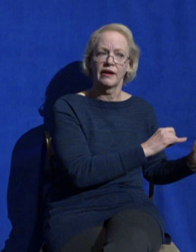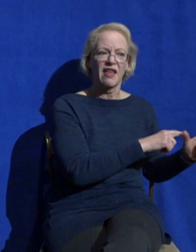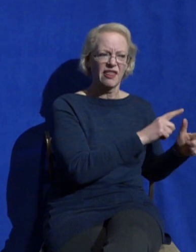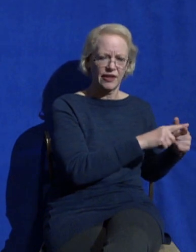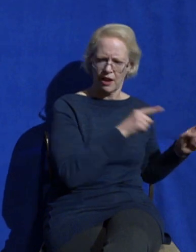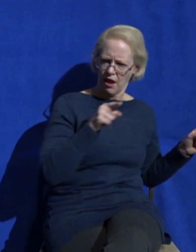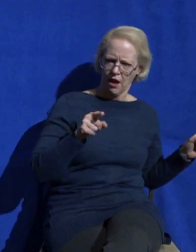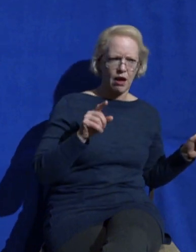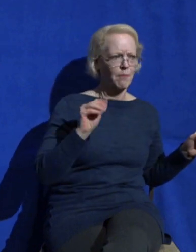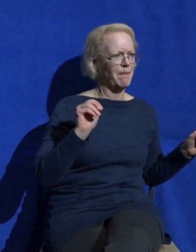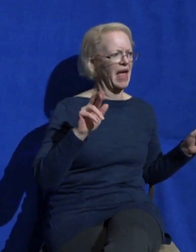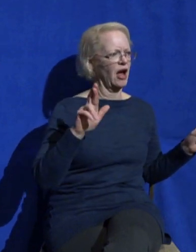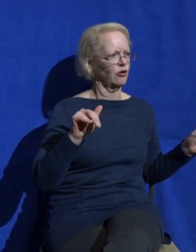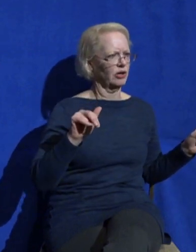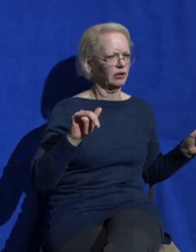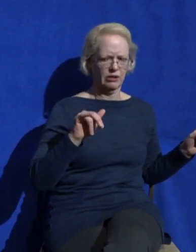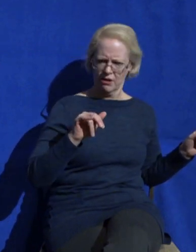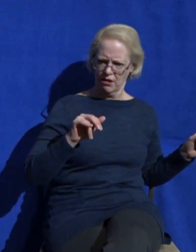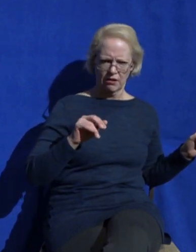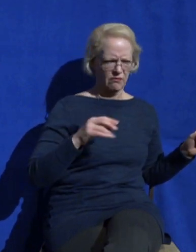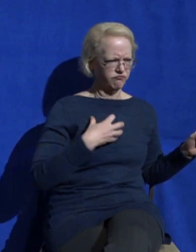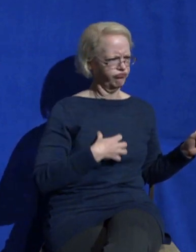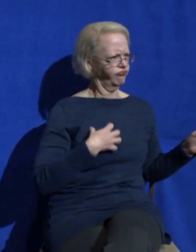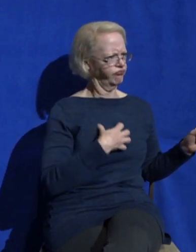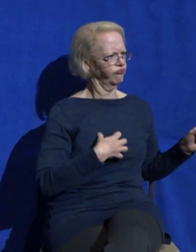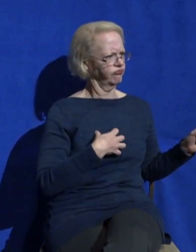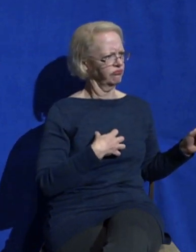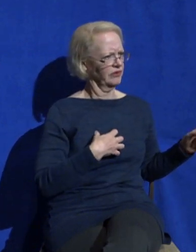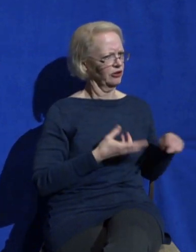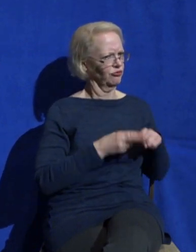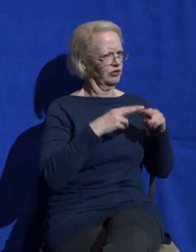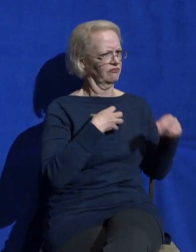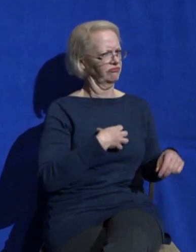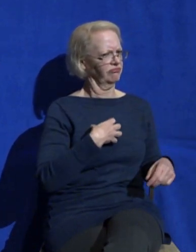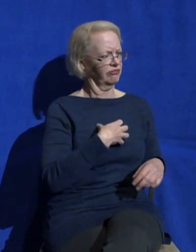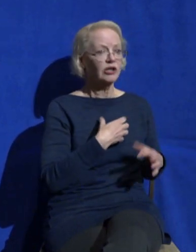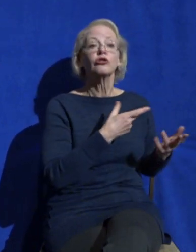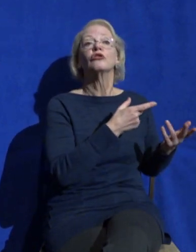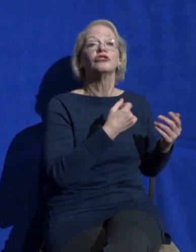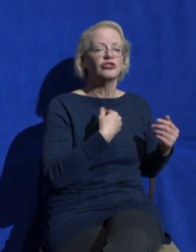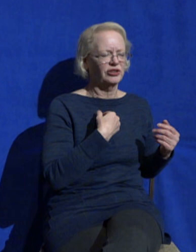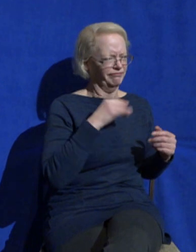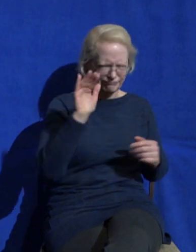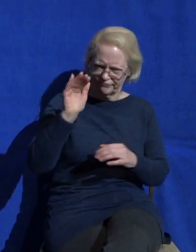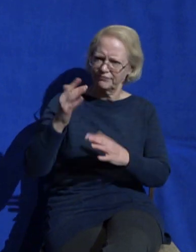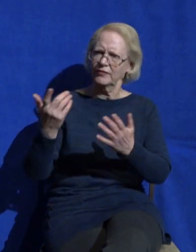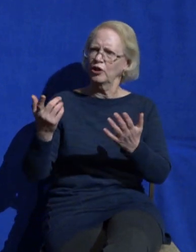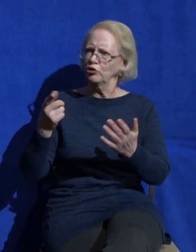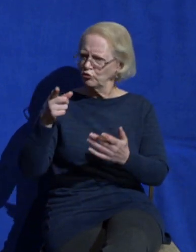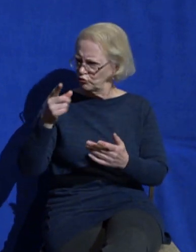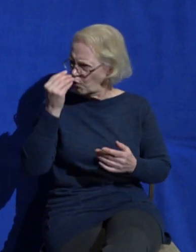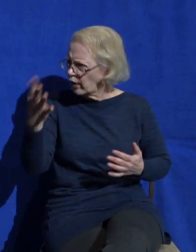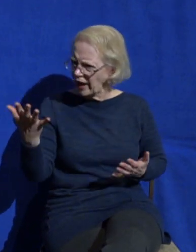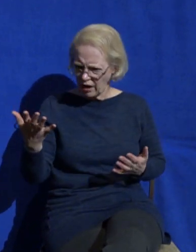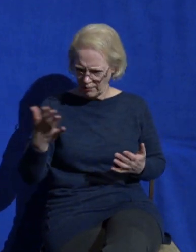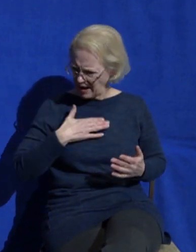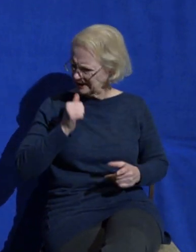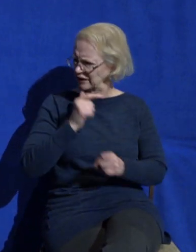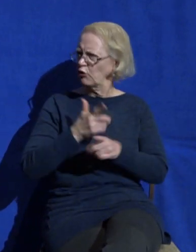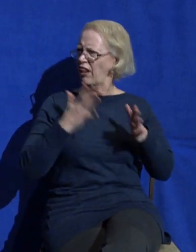So look at verse 40 it says she went up to Jesus and said Lord do you not care that my sister has left me to serve alone? Tell